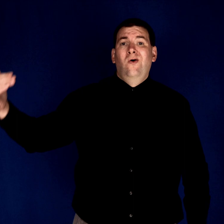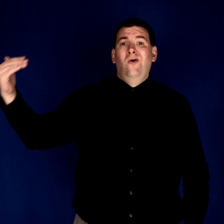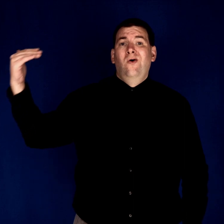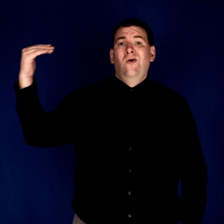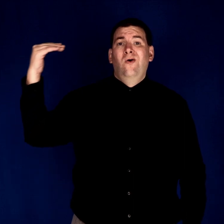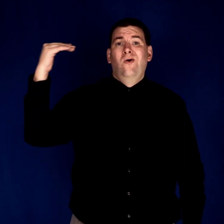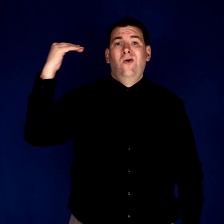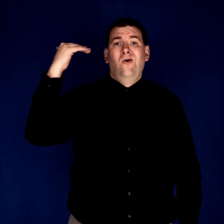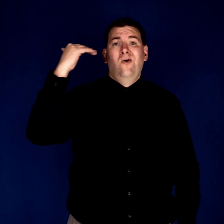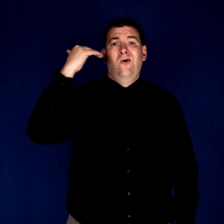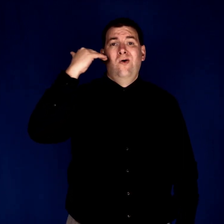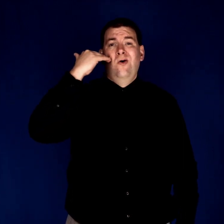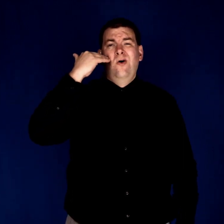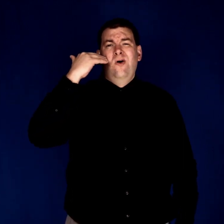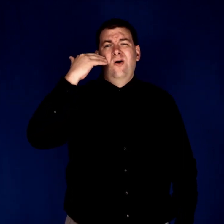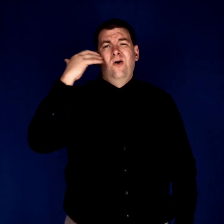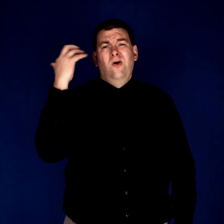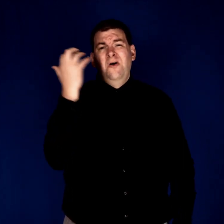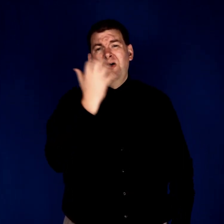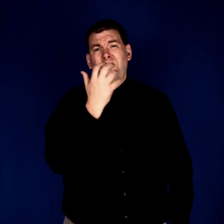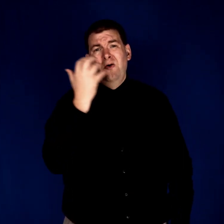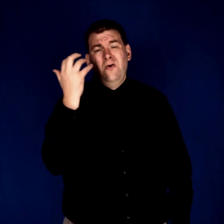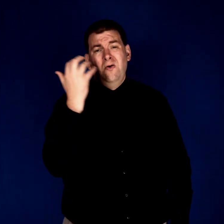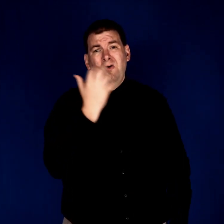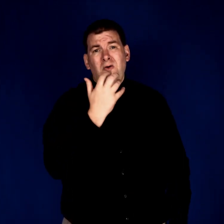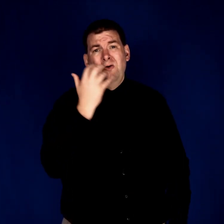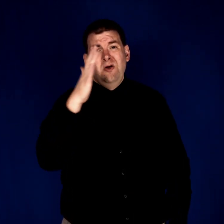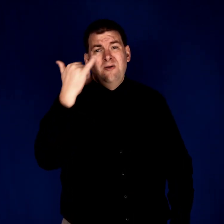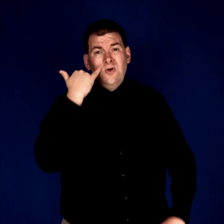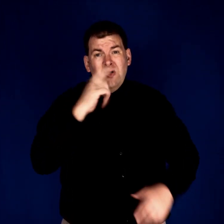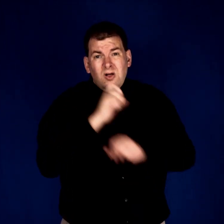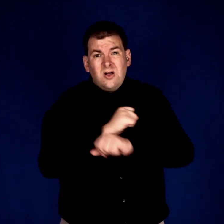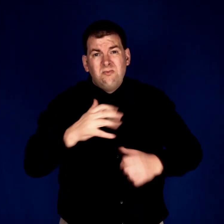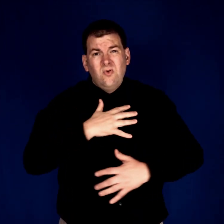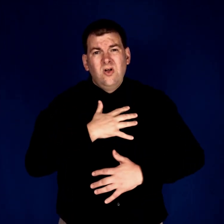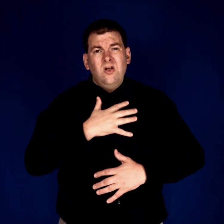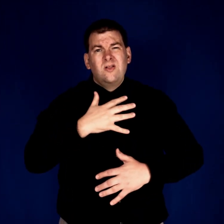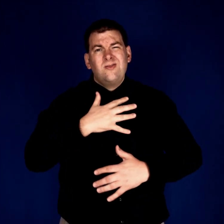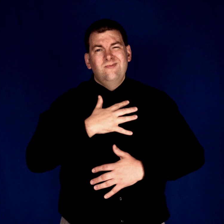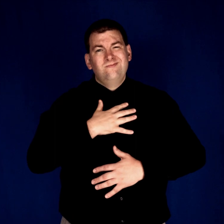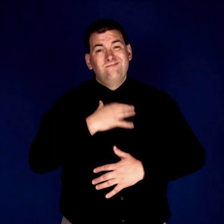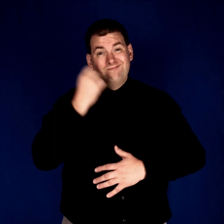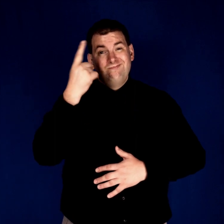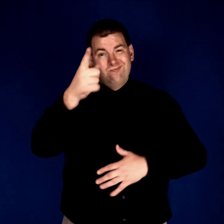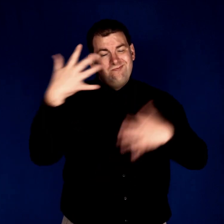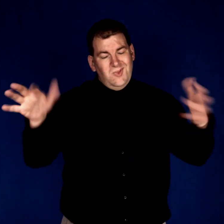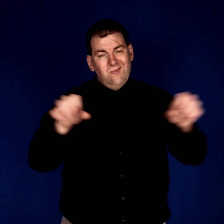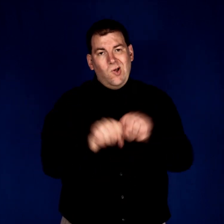home Oh, if you breathe Then you've been broken